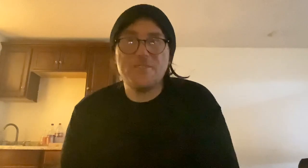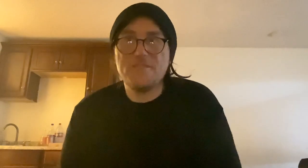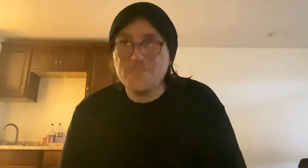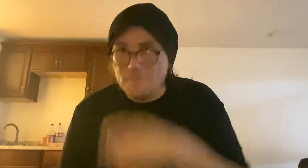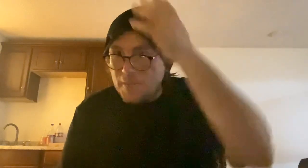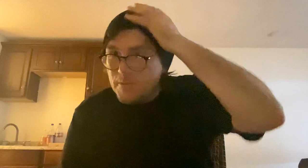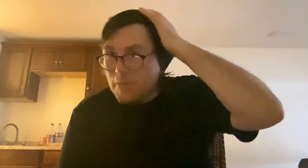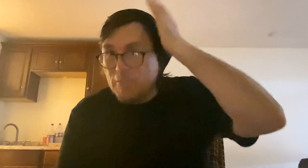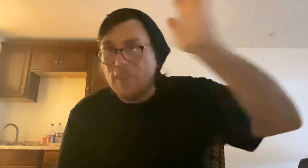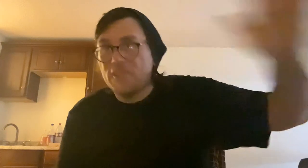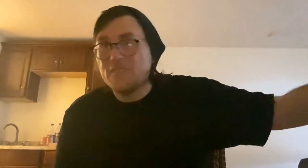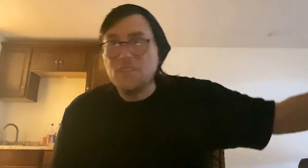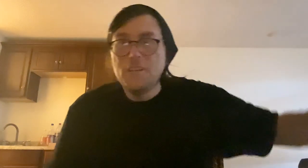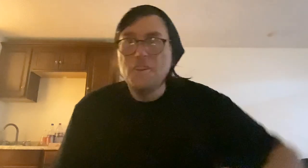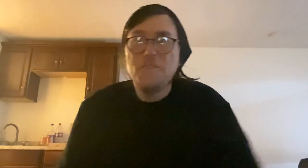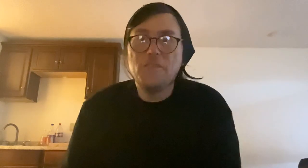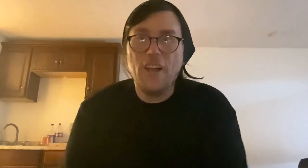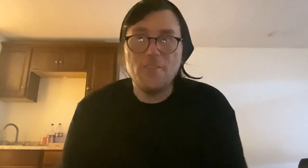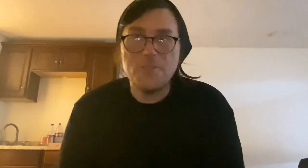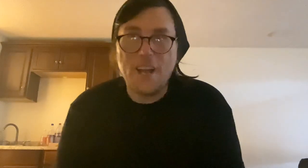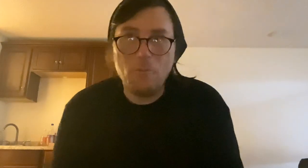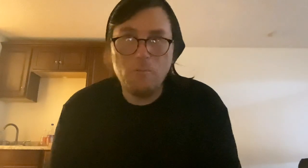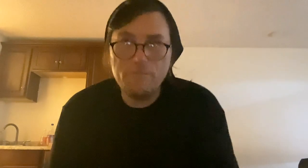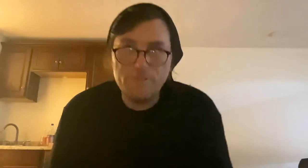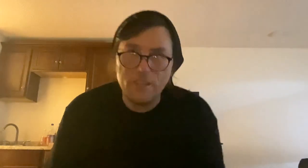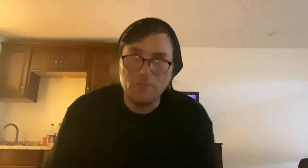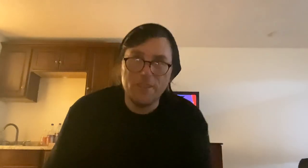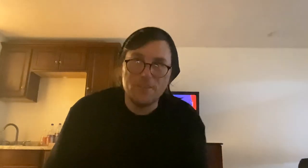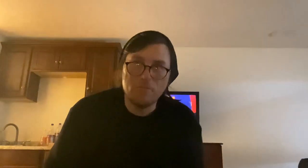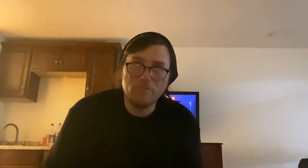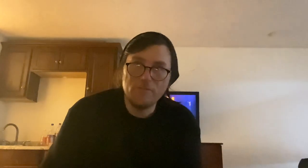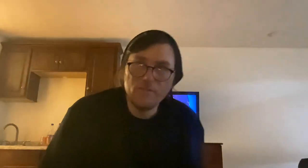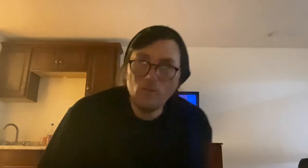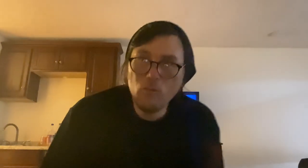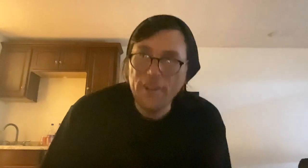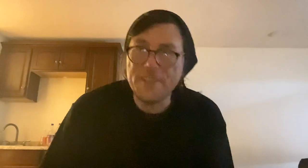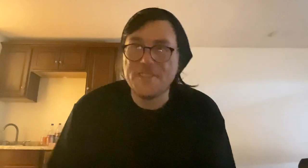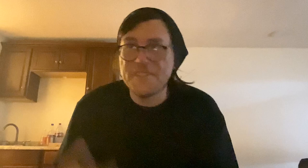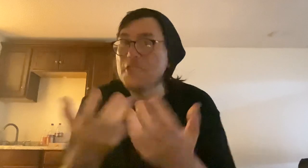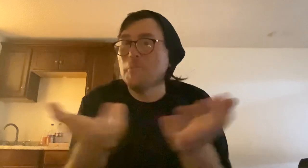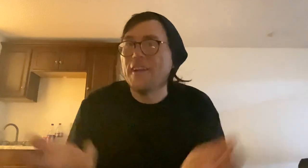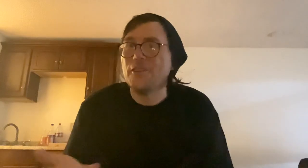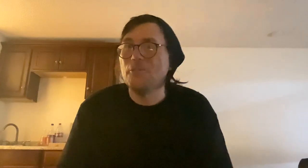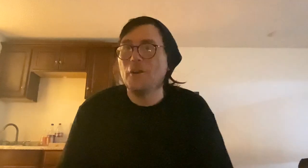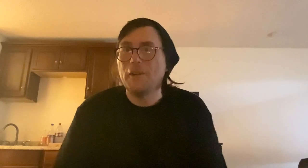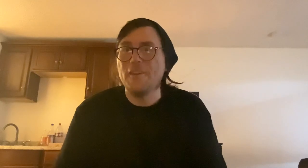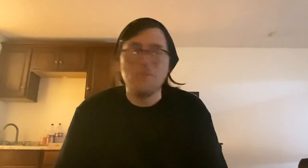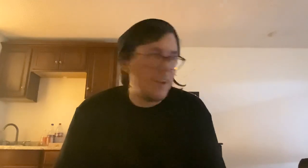sometimes we found others that did was, wanted us to teach them how to do what we do, you